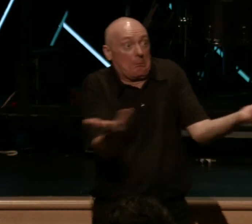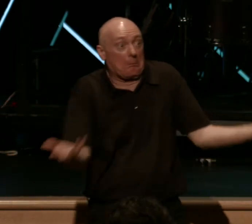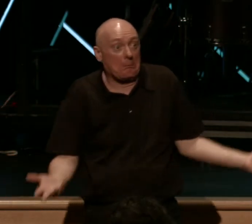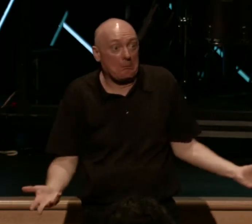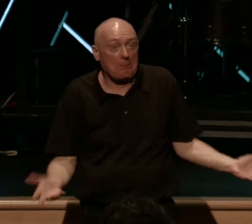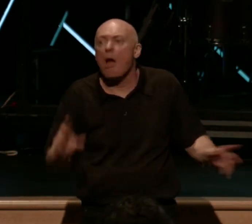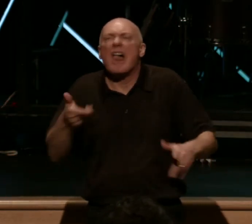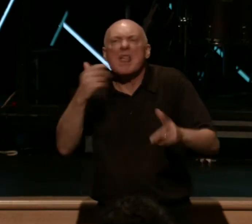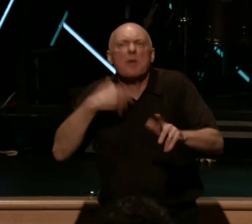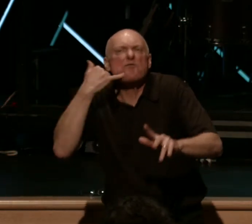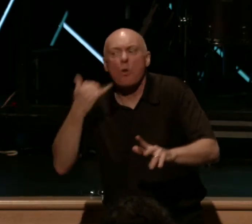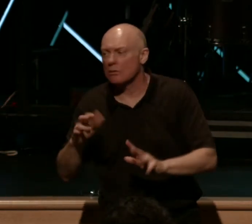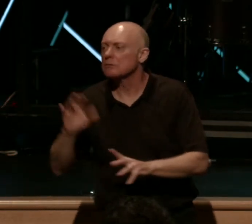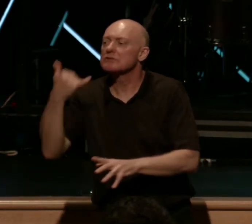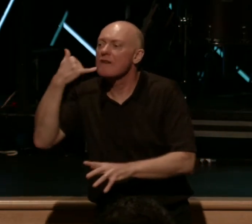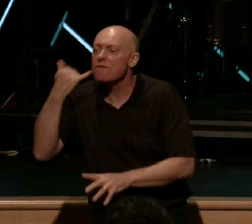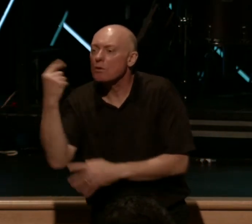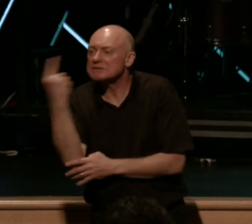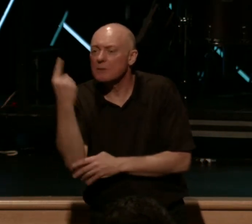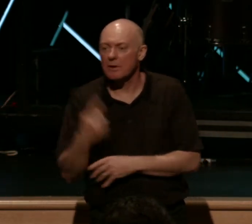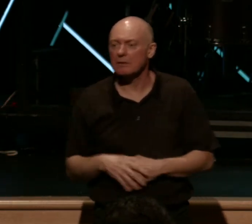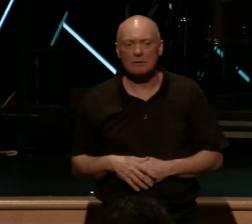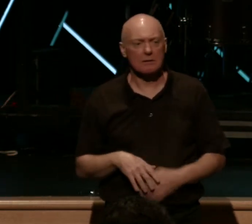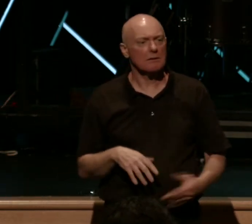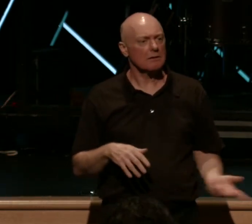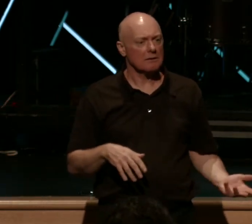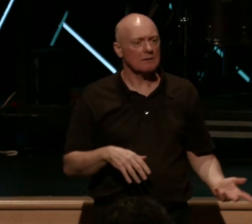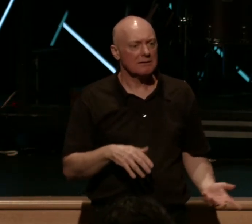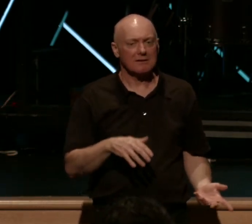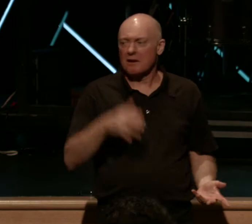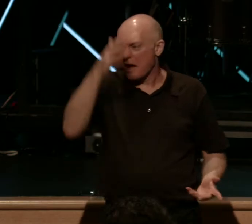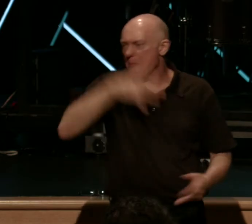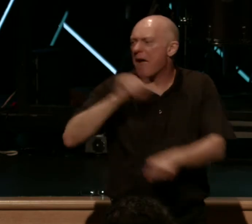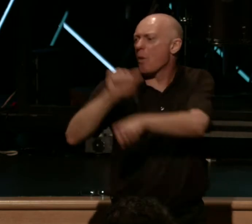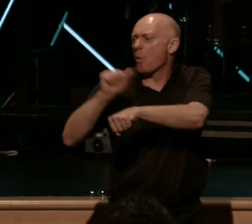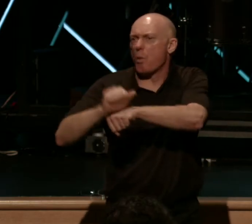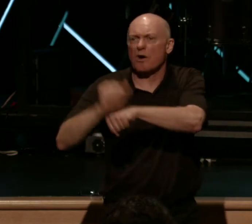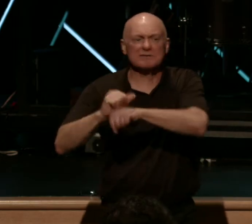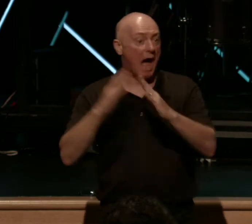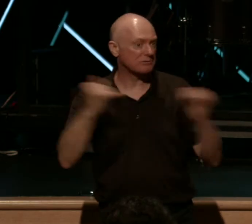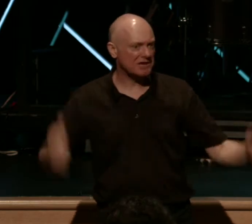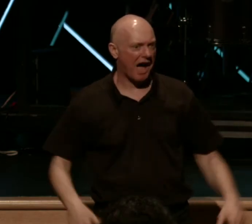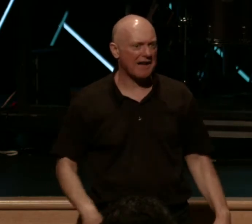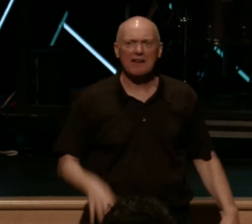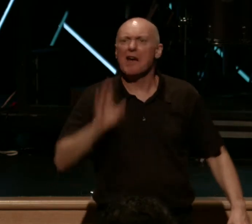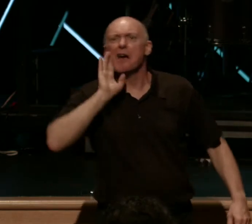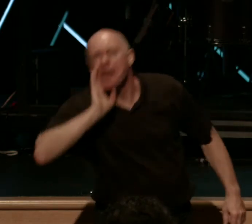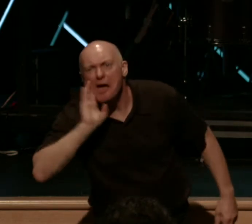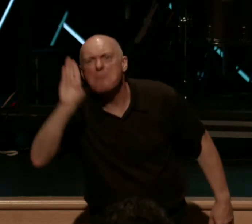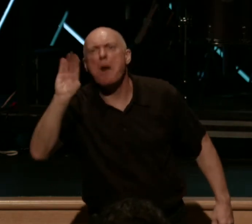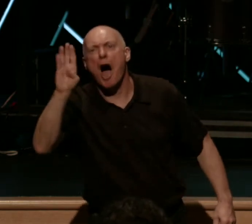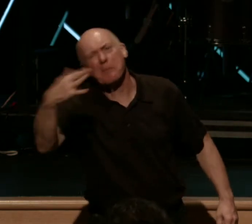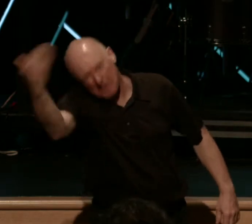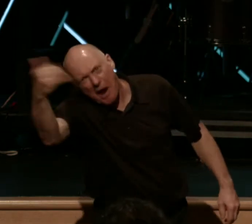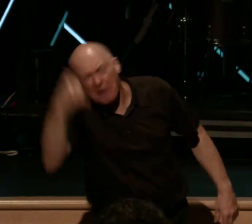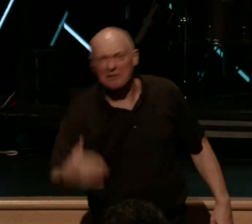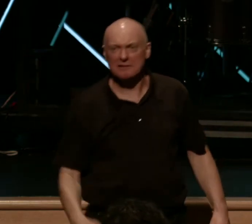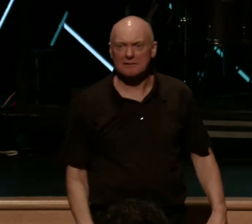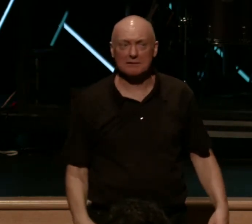let me call somebody. So they call this guy. He walks up. He's like a guy that works on the runway. And they just pulled him out the back. You know, he's like, yeah, I guess I can help.